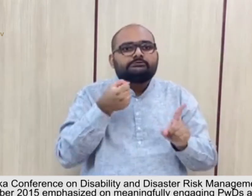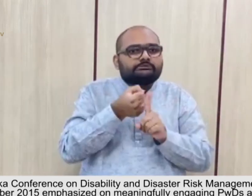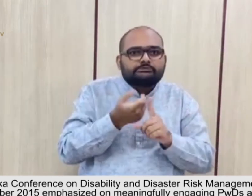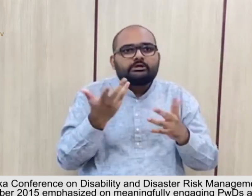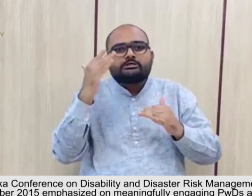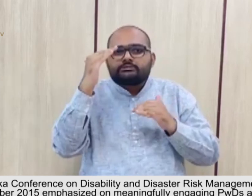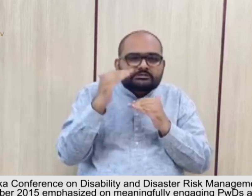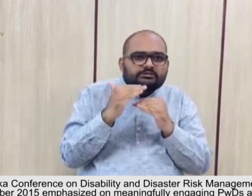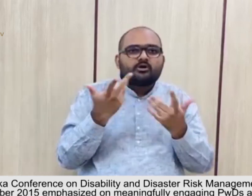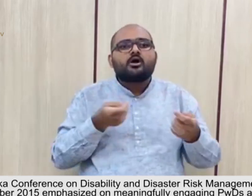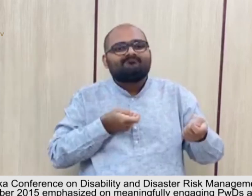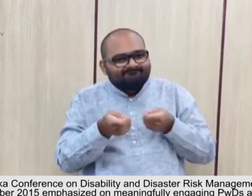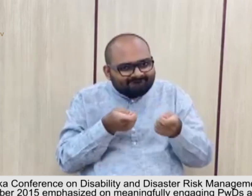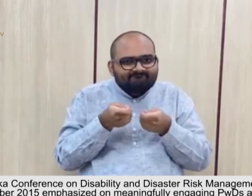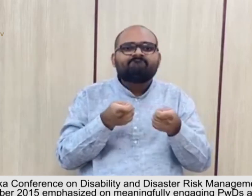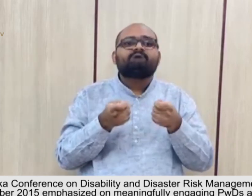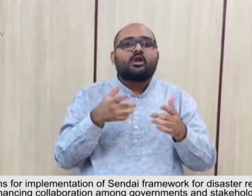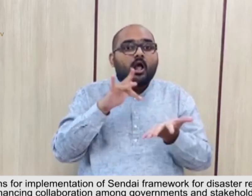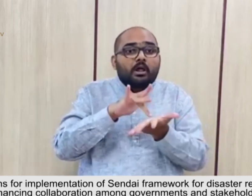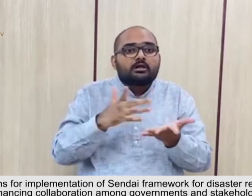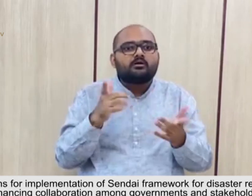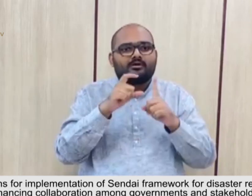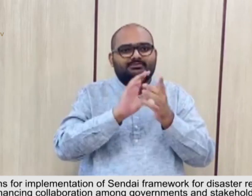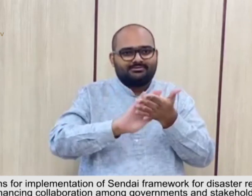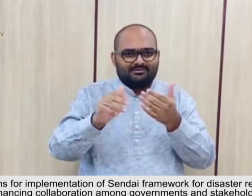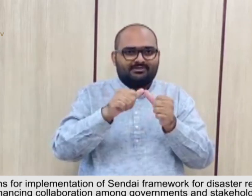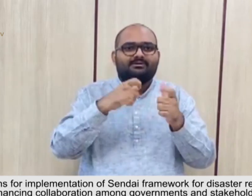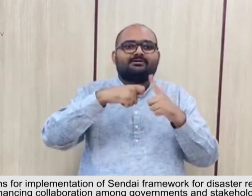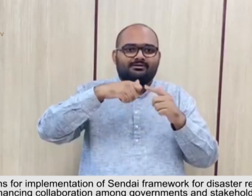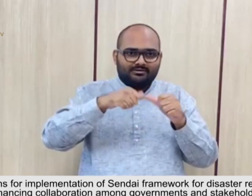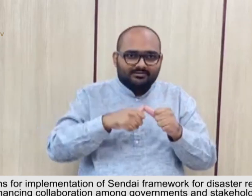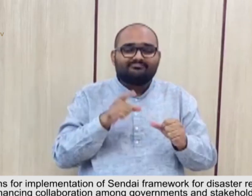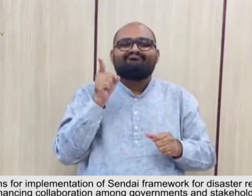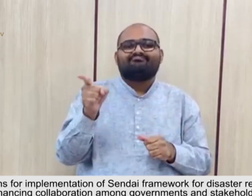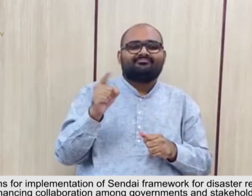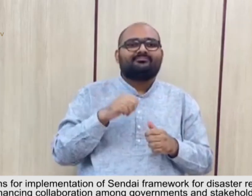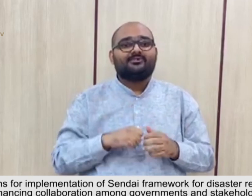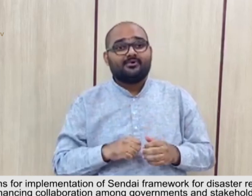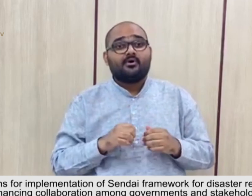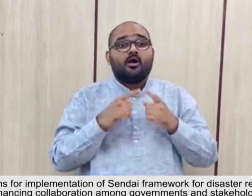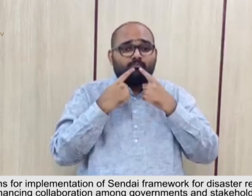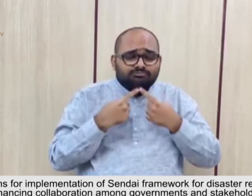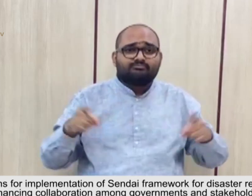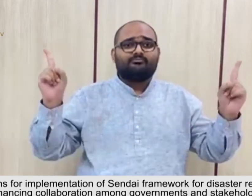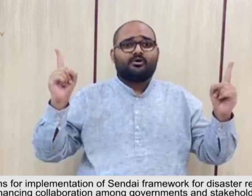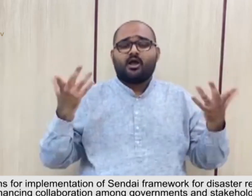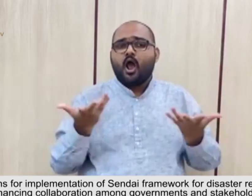and their organizations 10 implementation of Sendai Framework 10